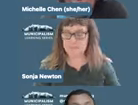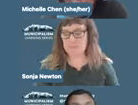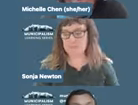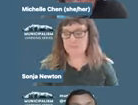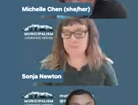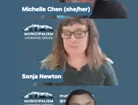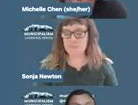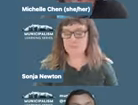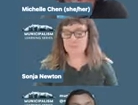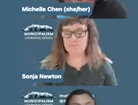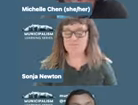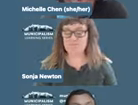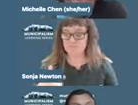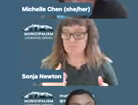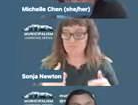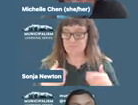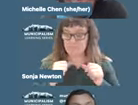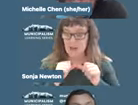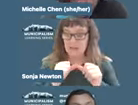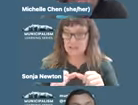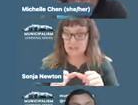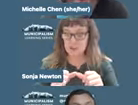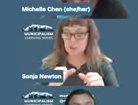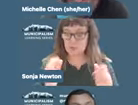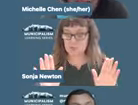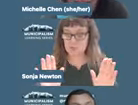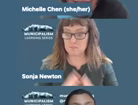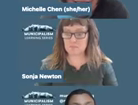Do you want me to continue or is there an interpretation? Okay.